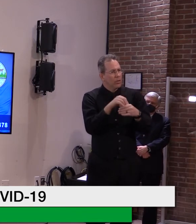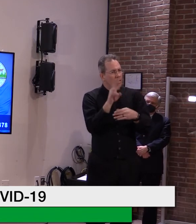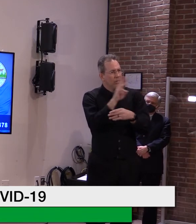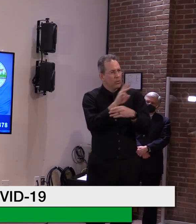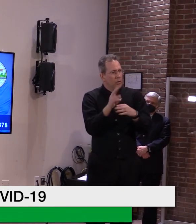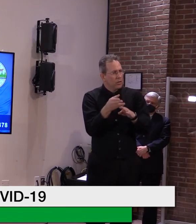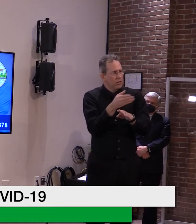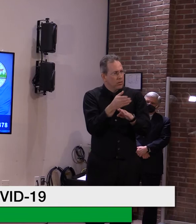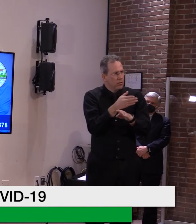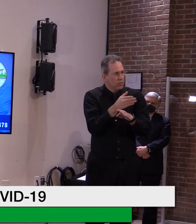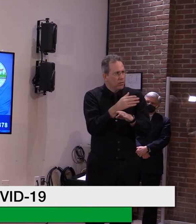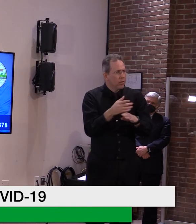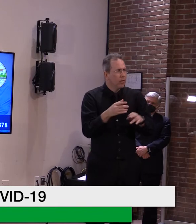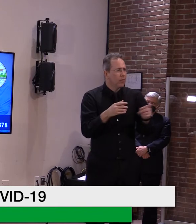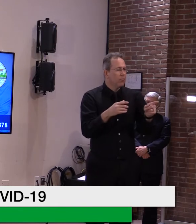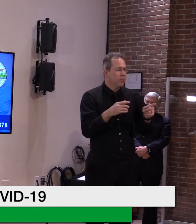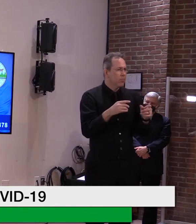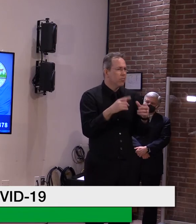Okay?